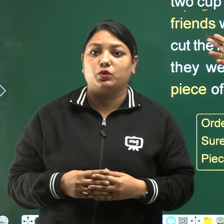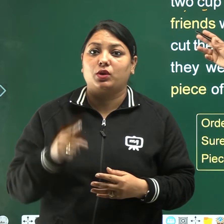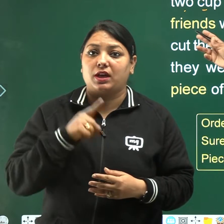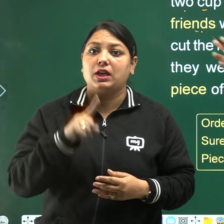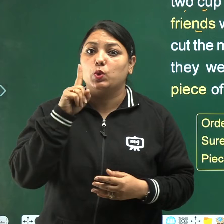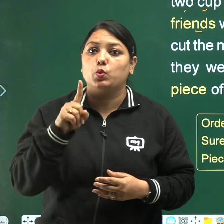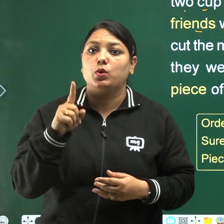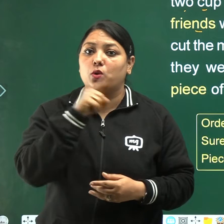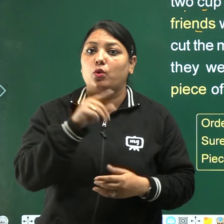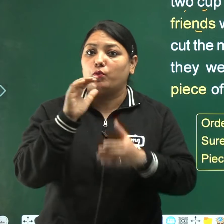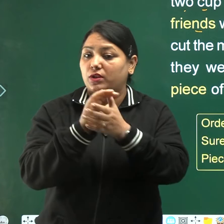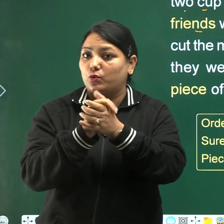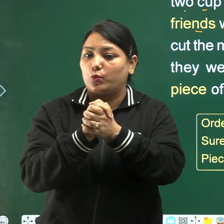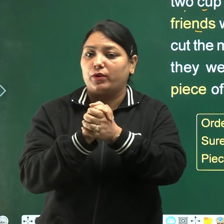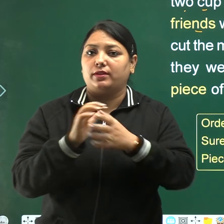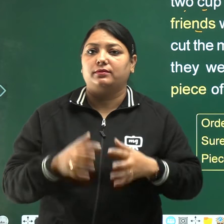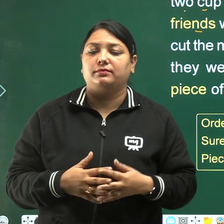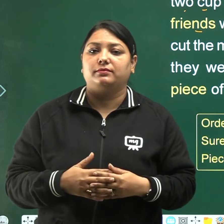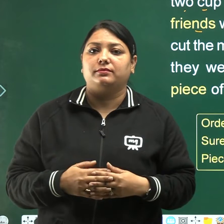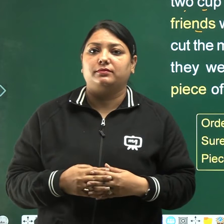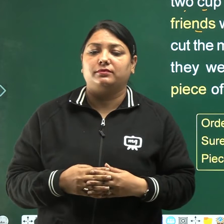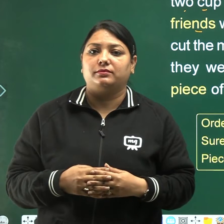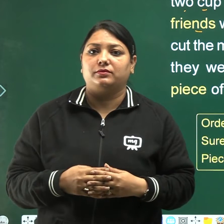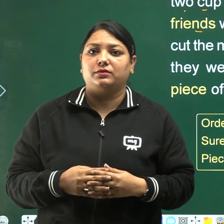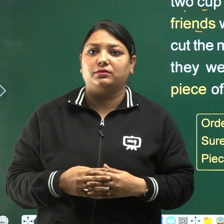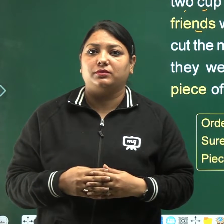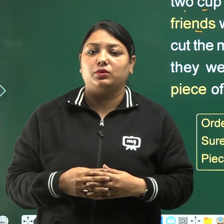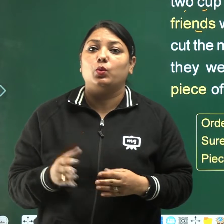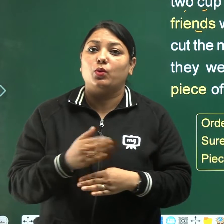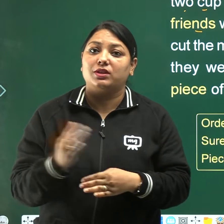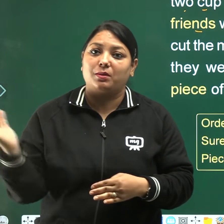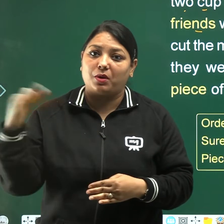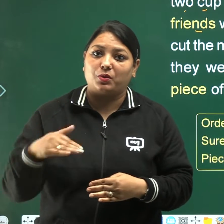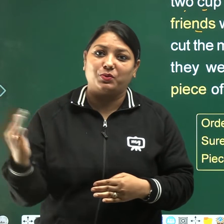friends was about to come,